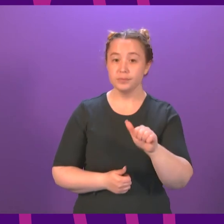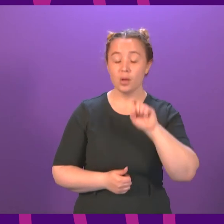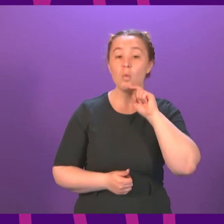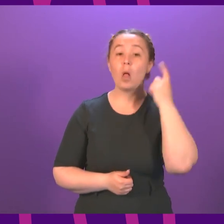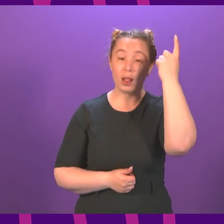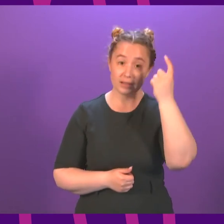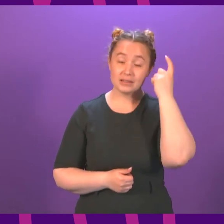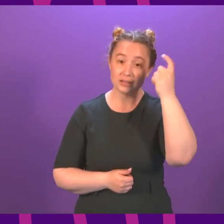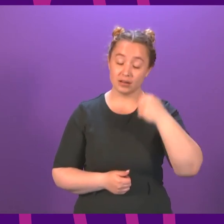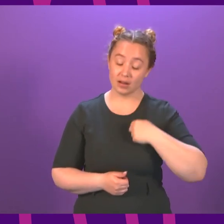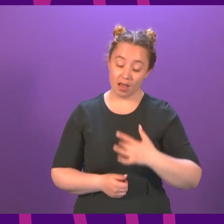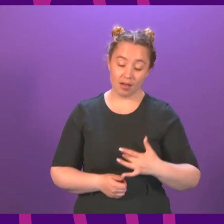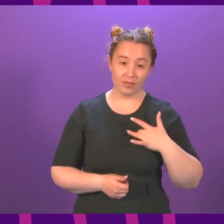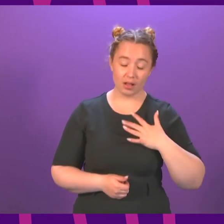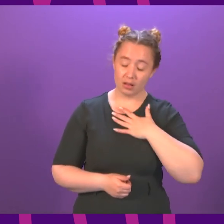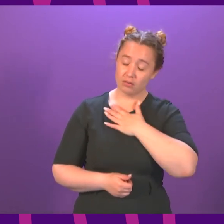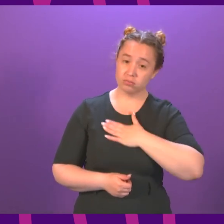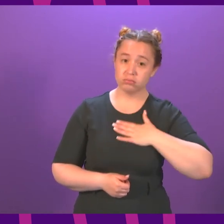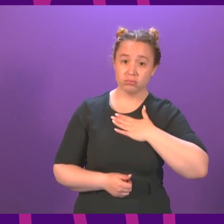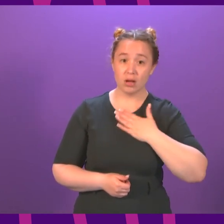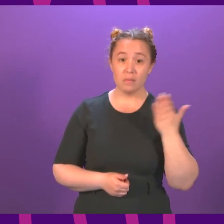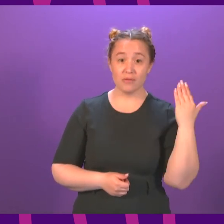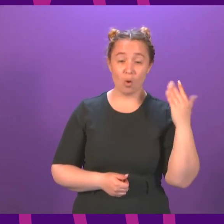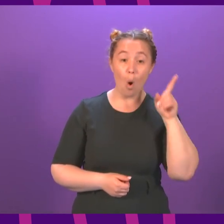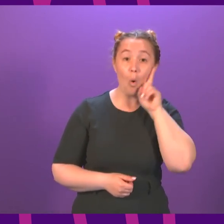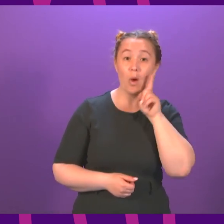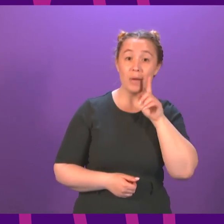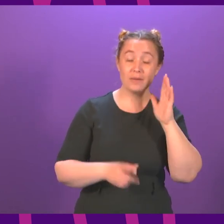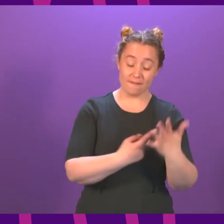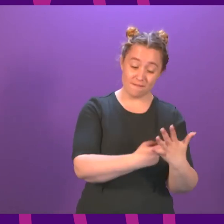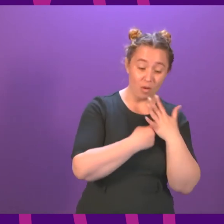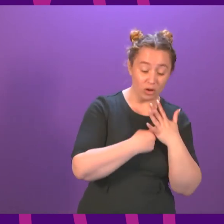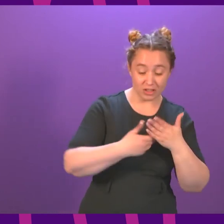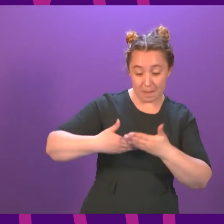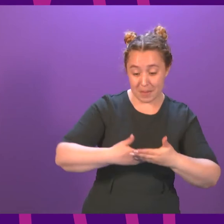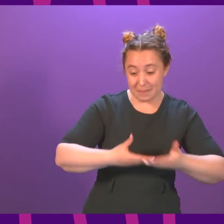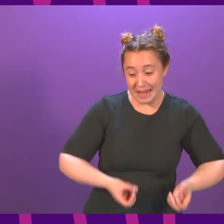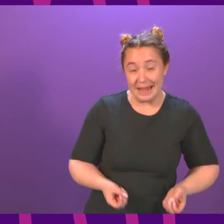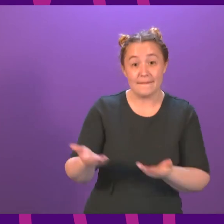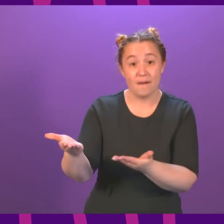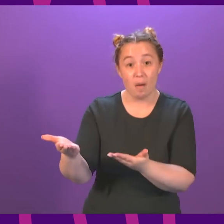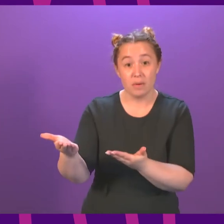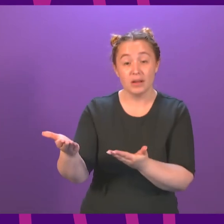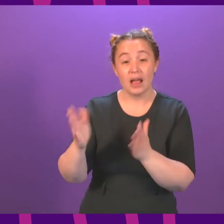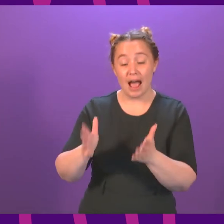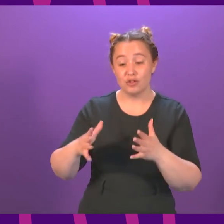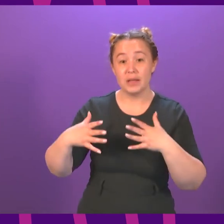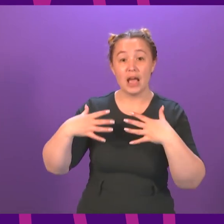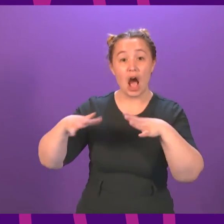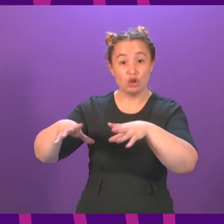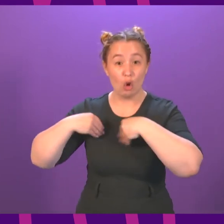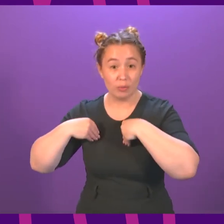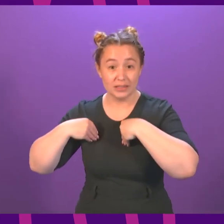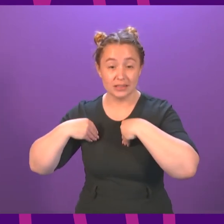feel deep sadness that in the past women were forced to give their children up for adoption due to the prevailing moral and